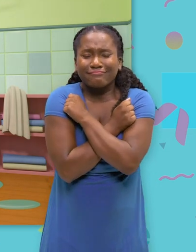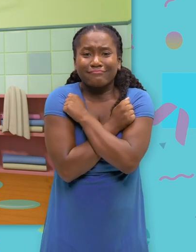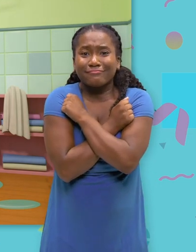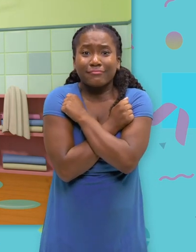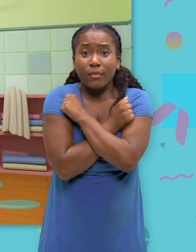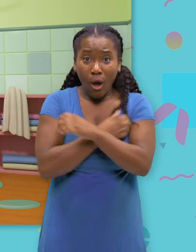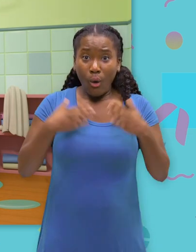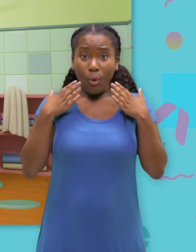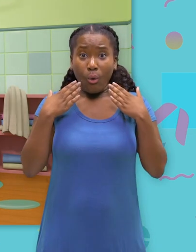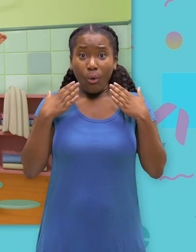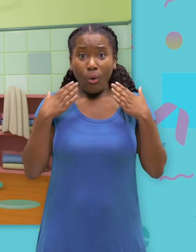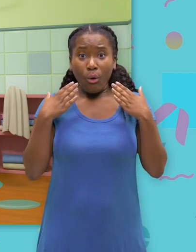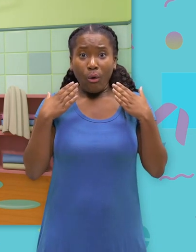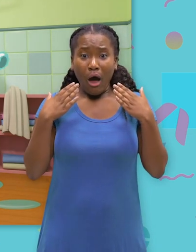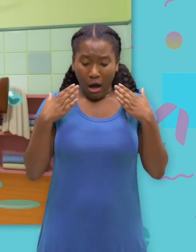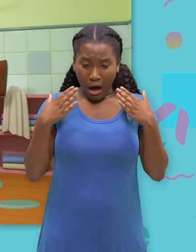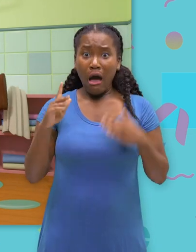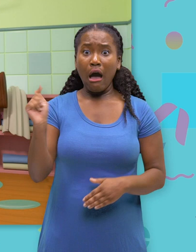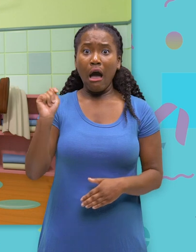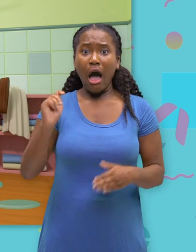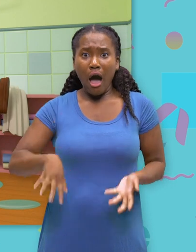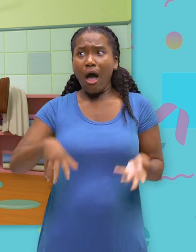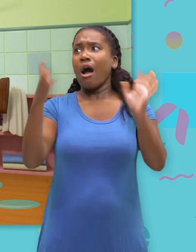Oops, this balcony is such a mess